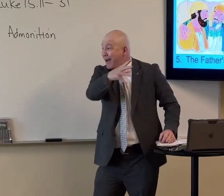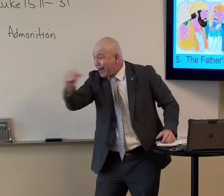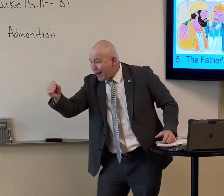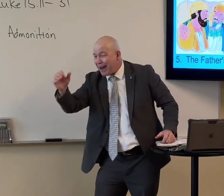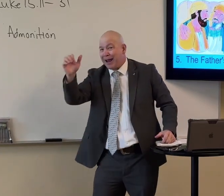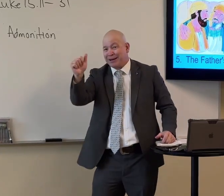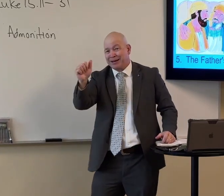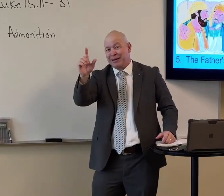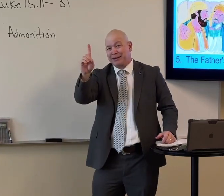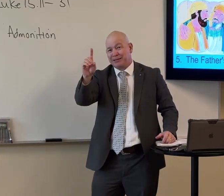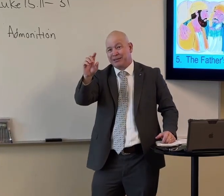the Lord.